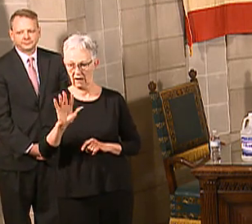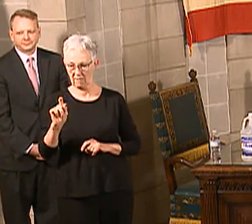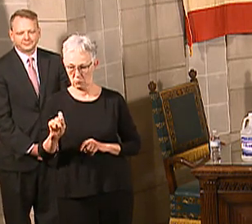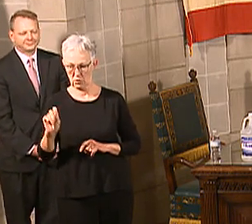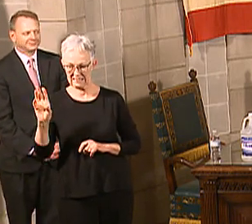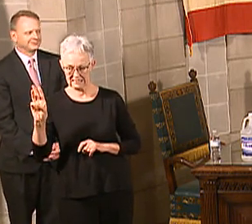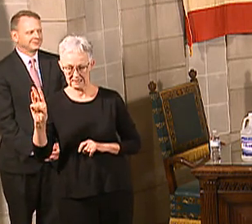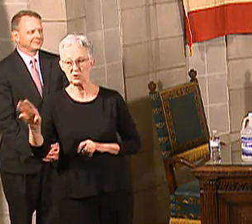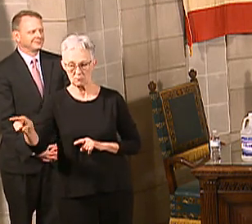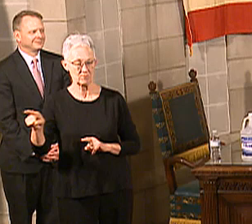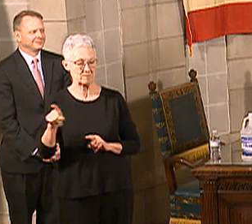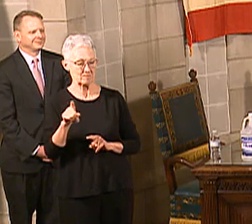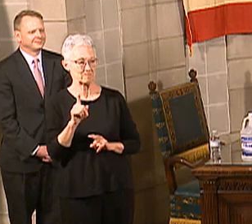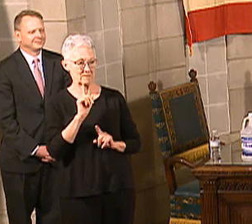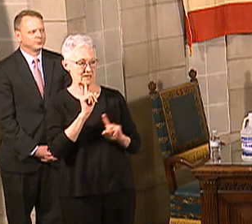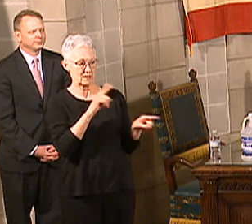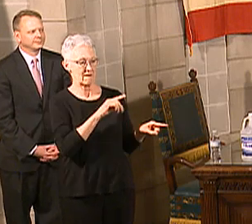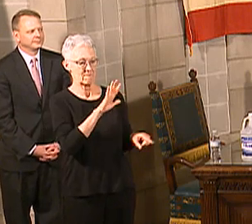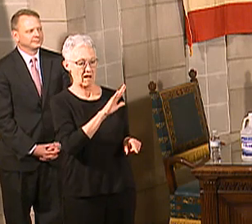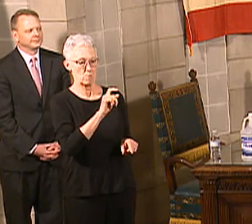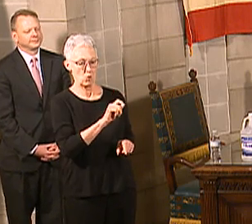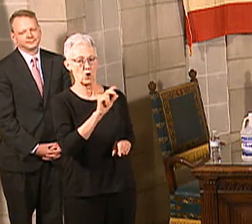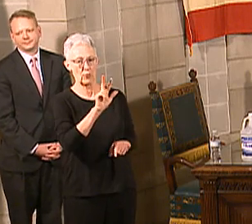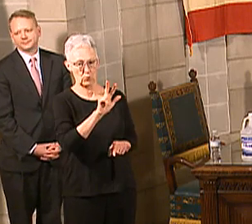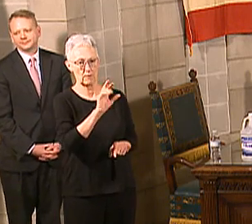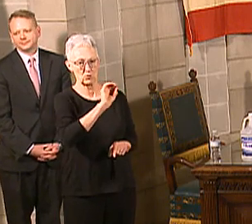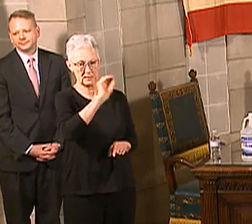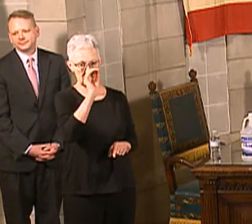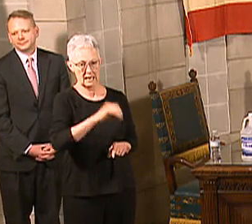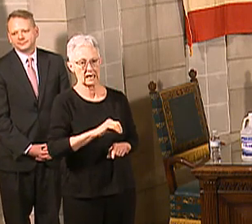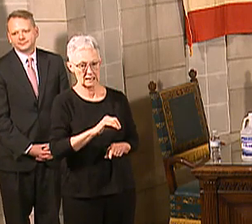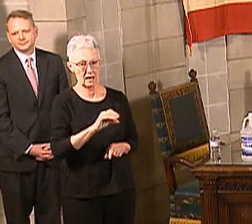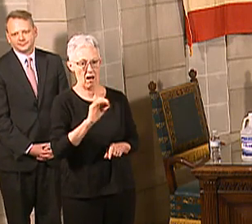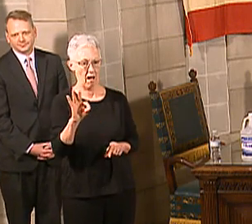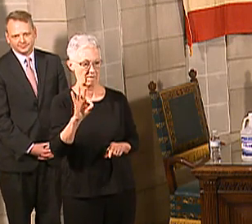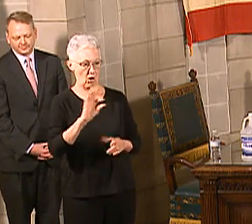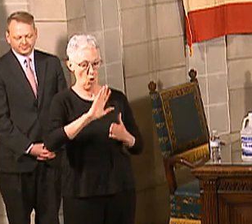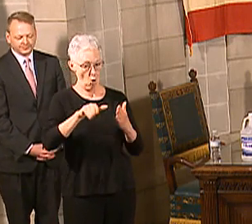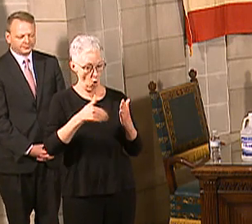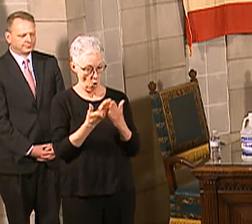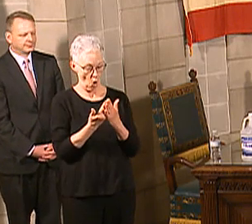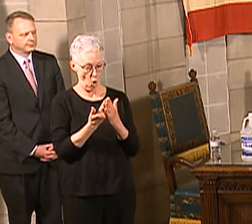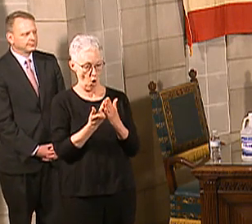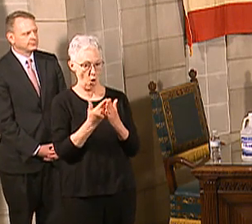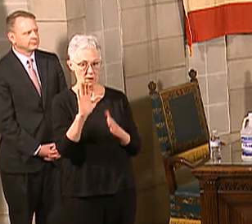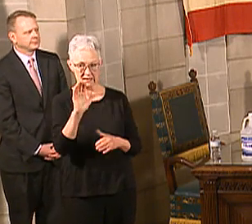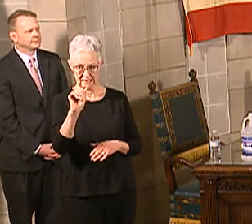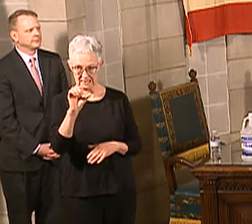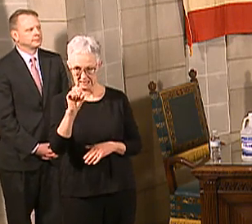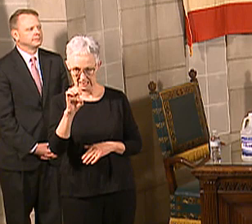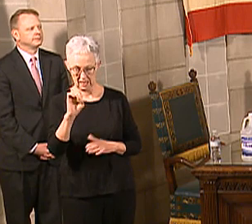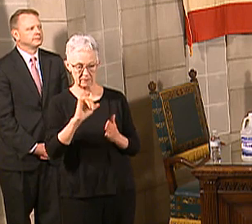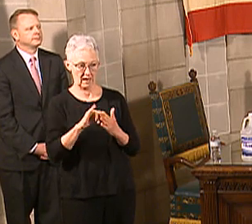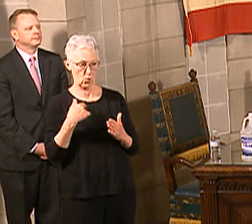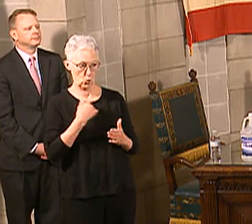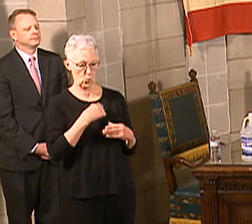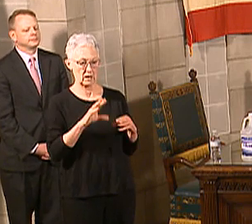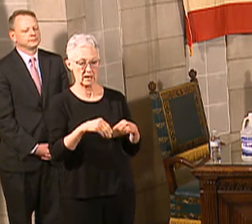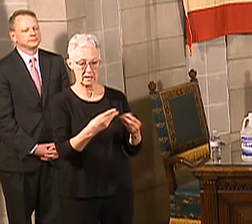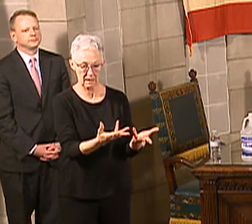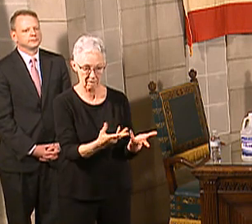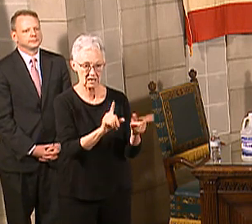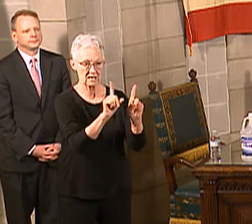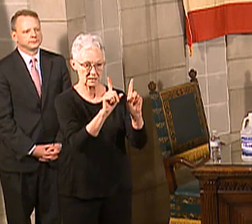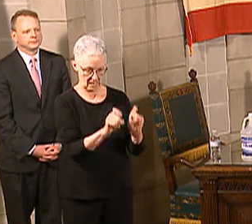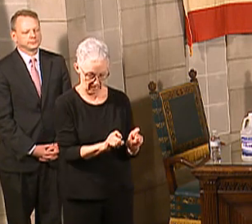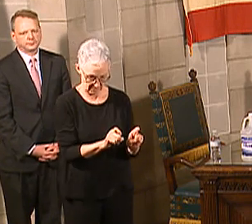.3. 5.3. Thank you, Dr. Antone. So 5.3 percent of the cases that are testing, remember, these are the high-risk cases.